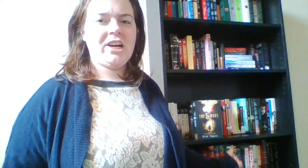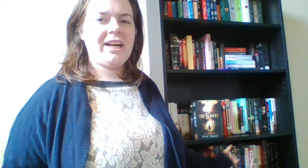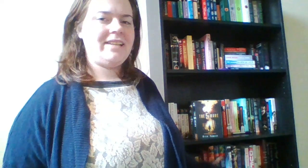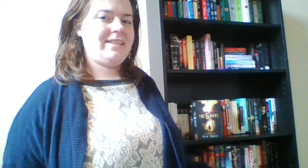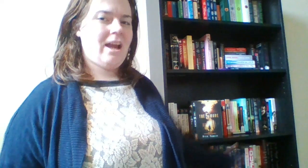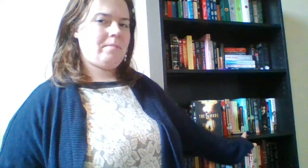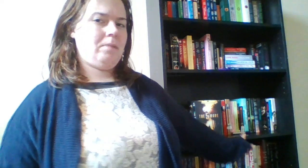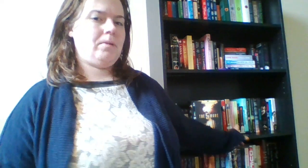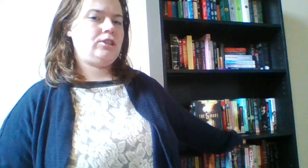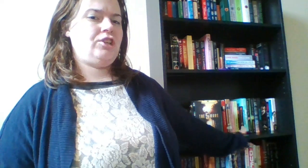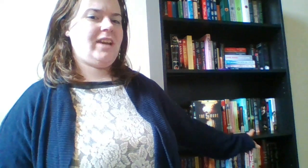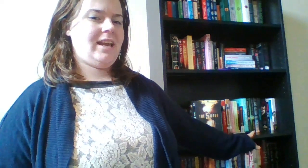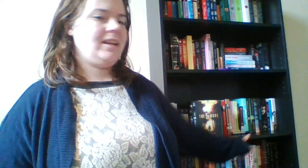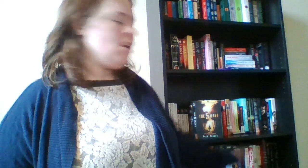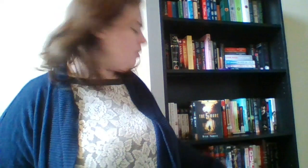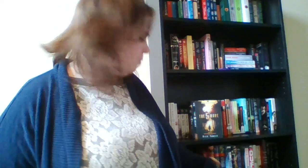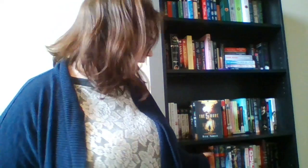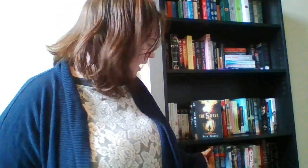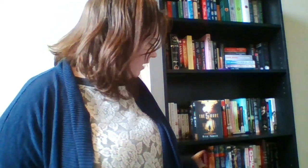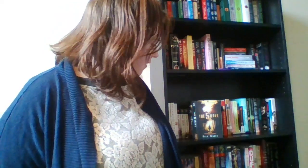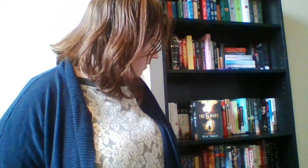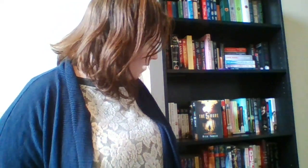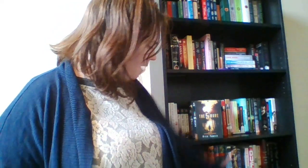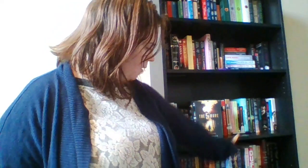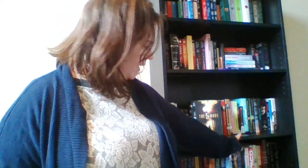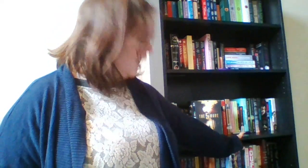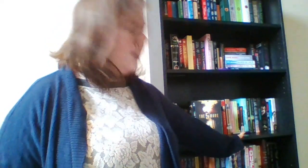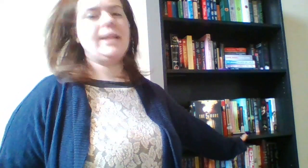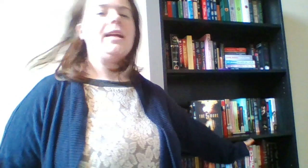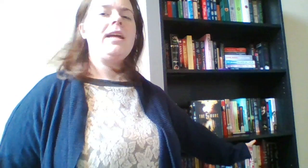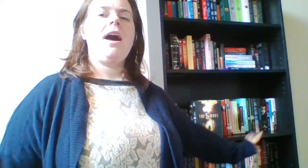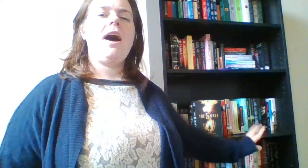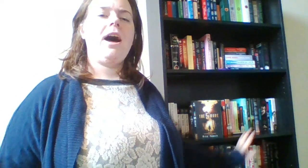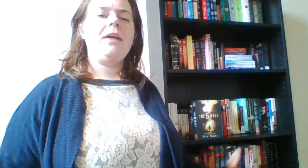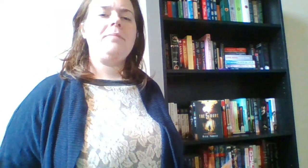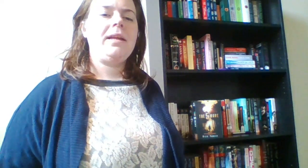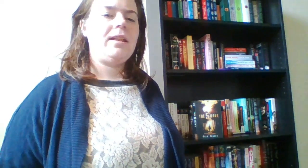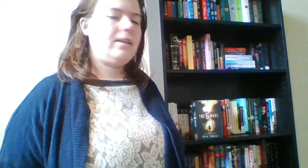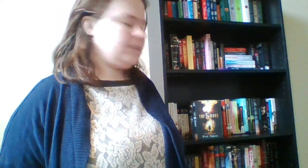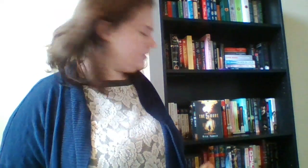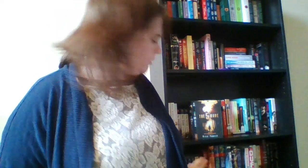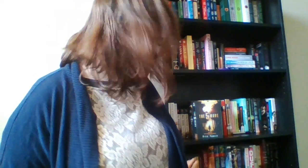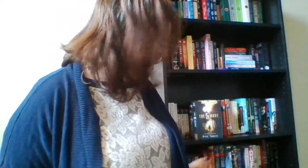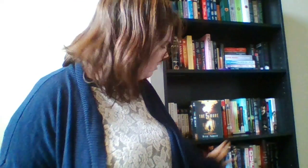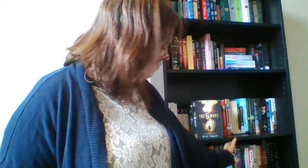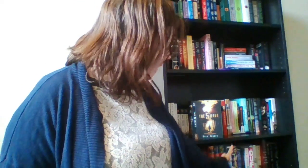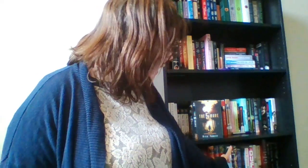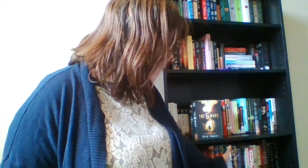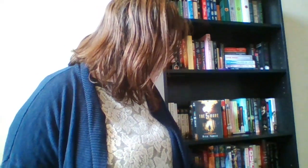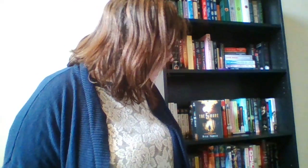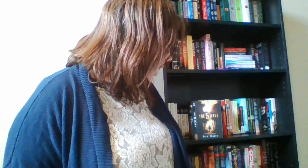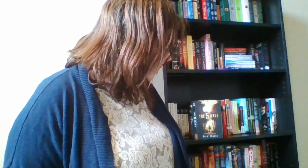And see how many books you can read from that point on during the week. And